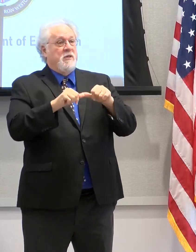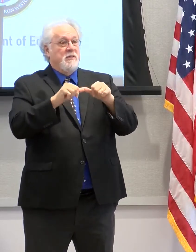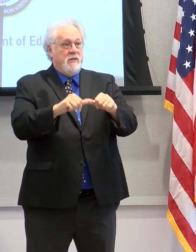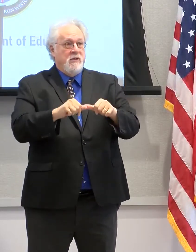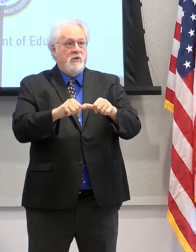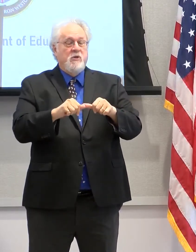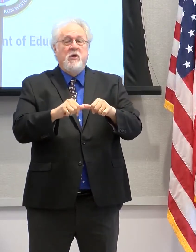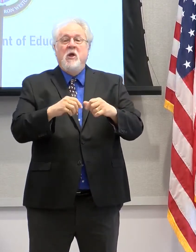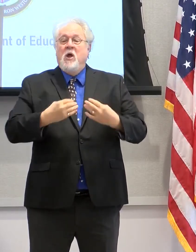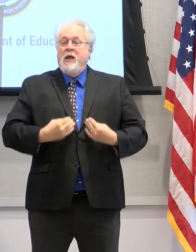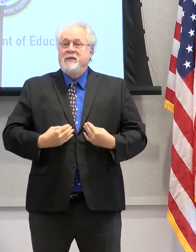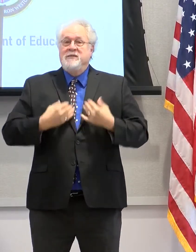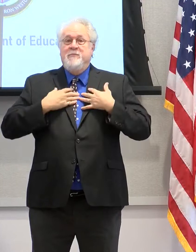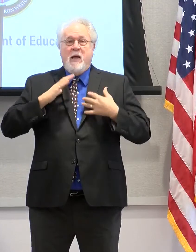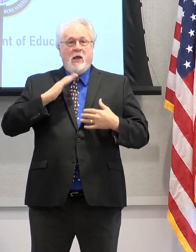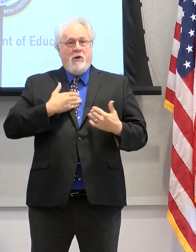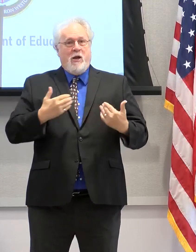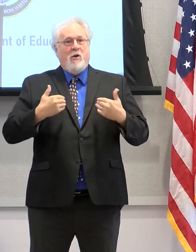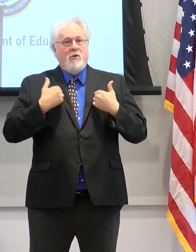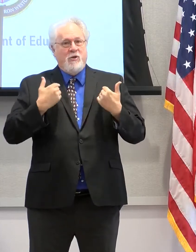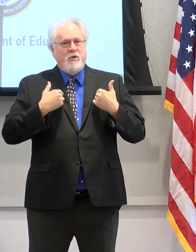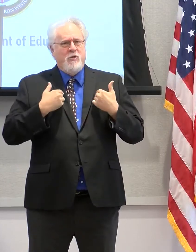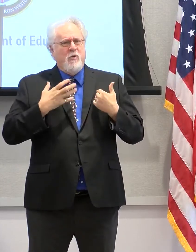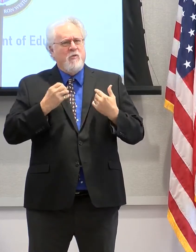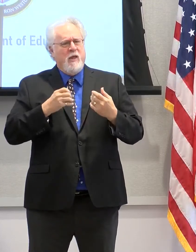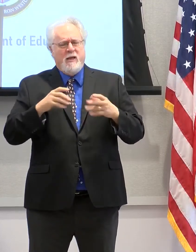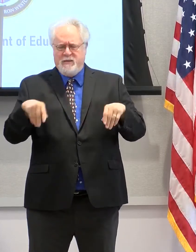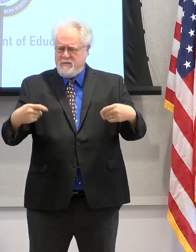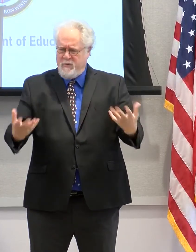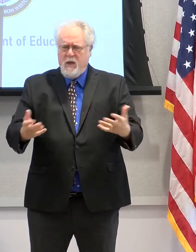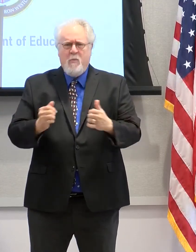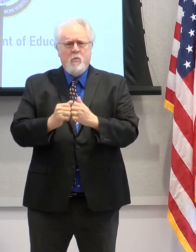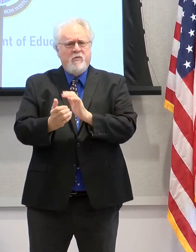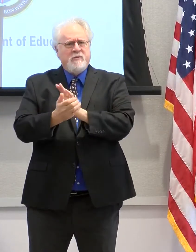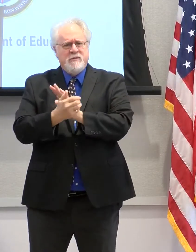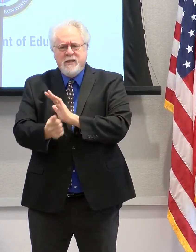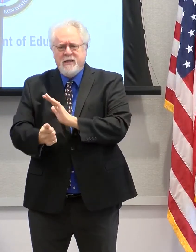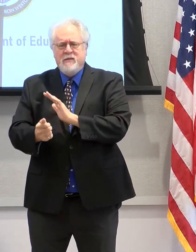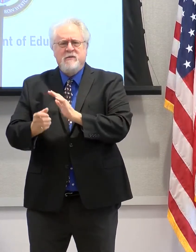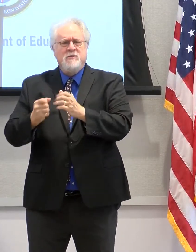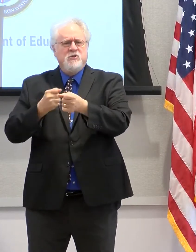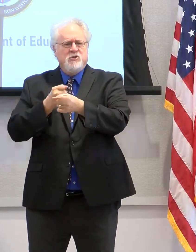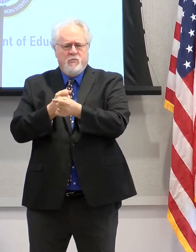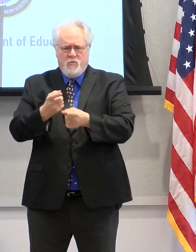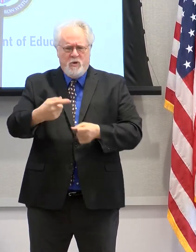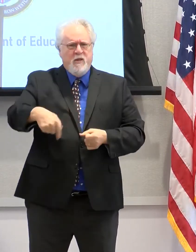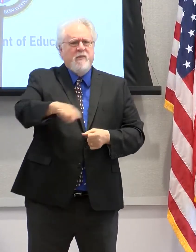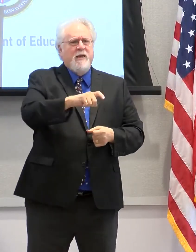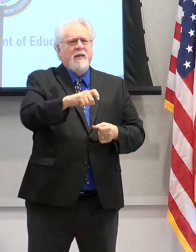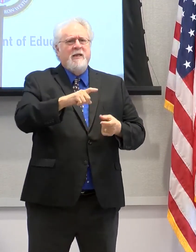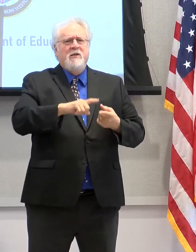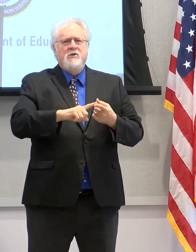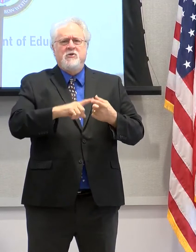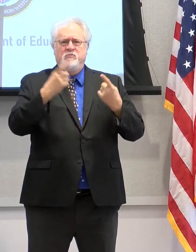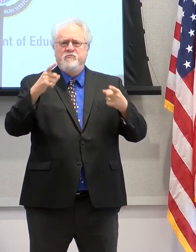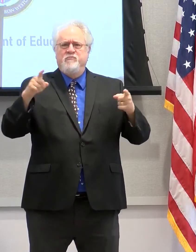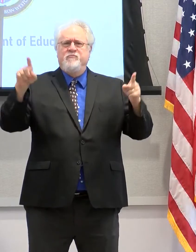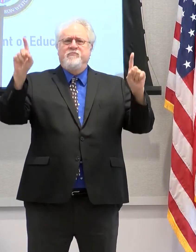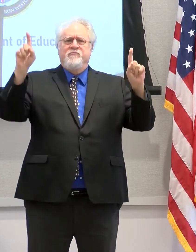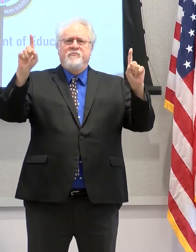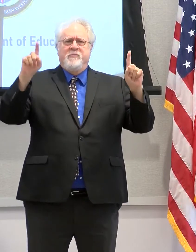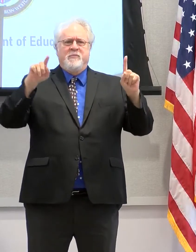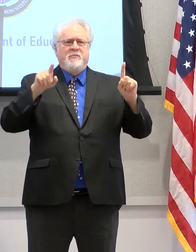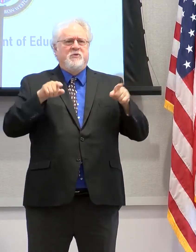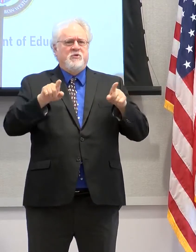to inspire our youth and supply them with the skills and the support that they need to be successful